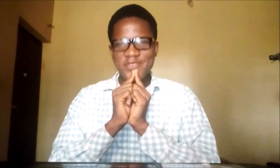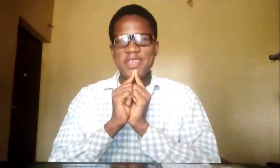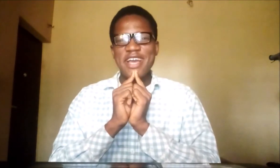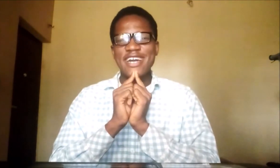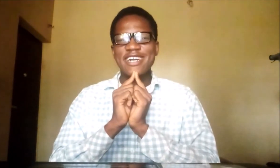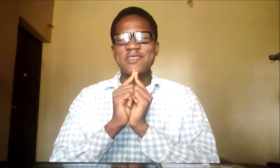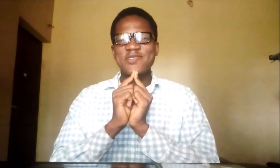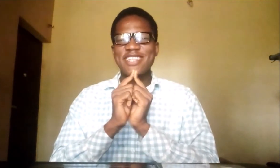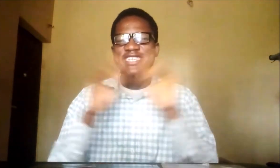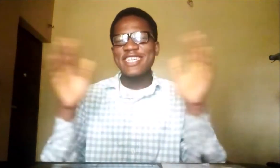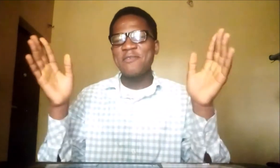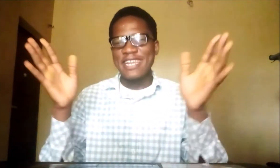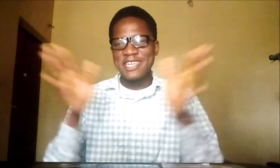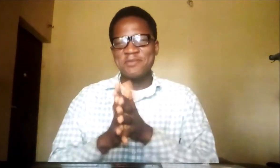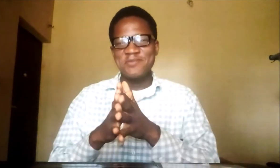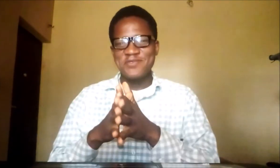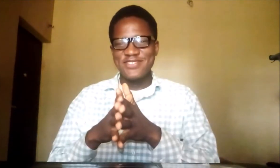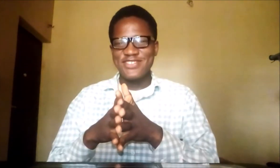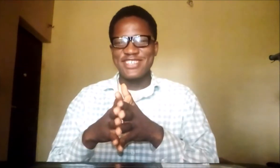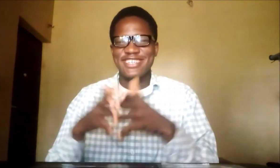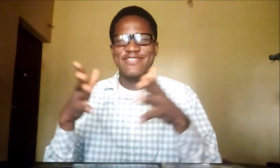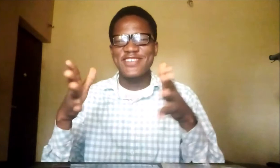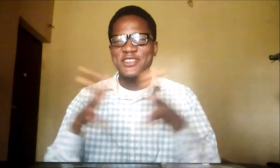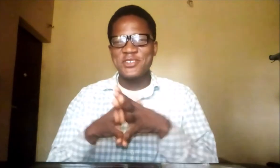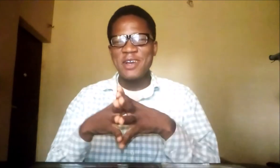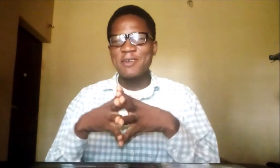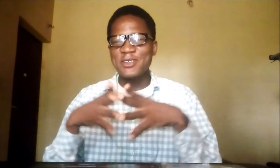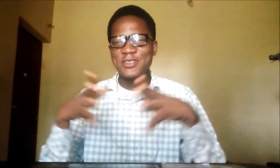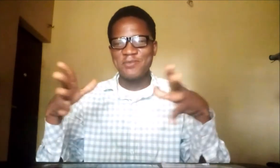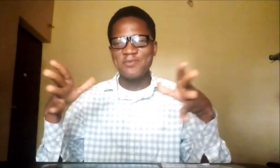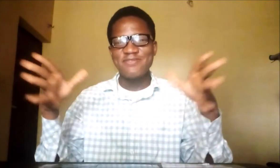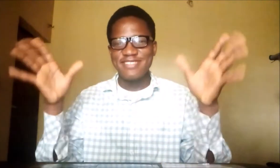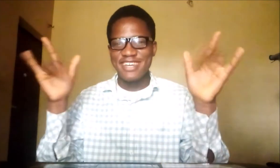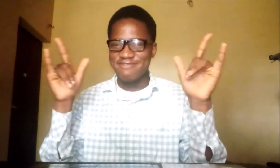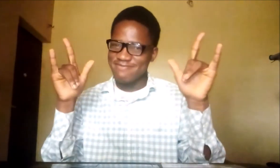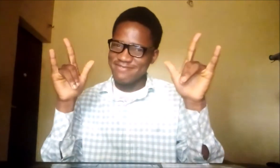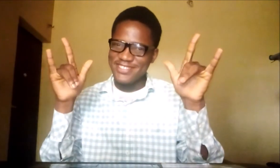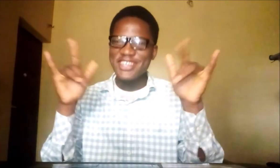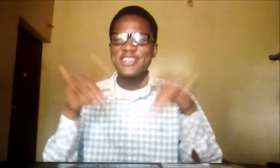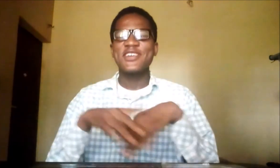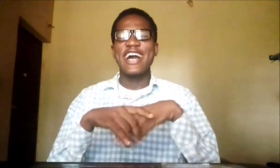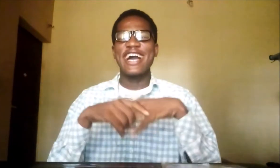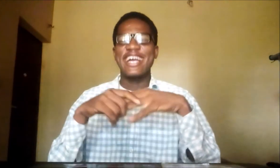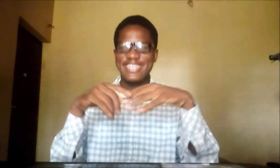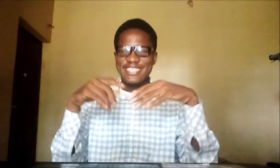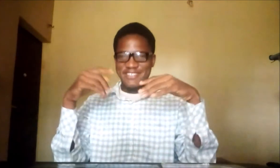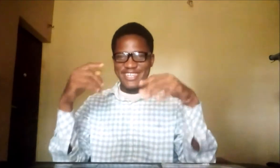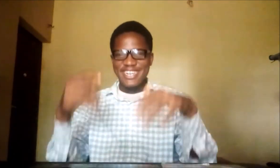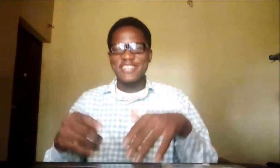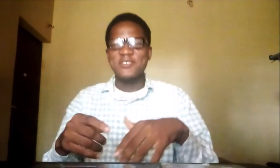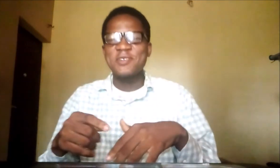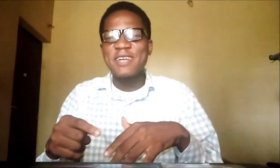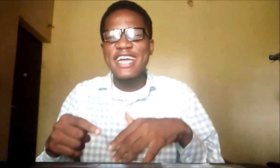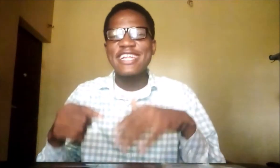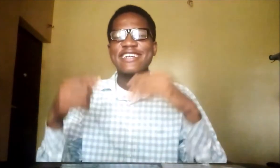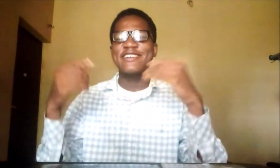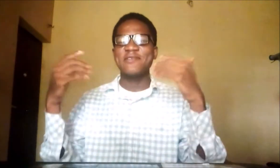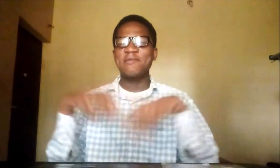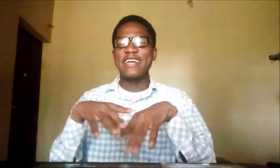Hmm... Um, let's start with my name. Okay, because you know I'm awesome. Yeah. So at least after the class, you remember that, what my